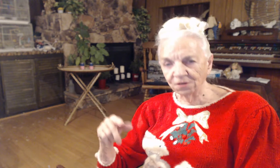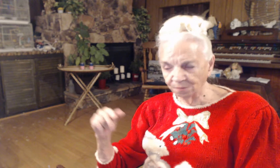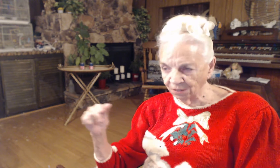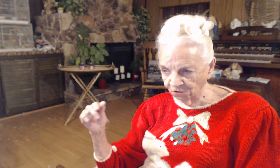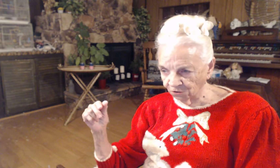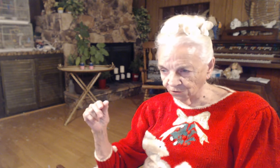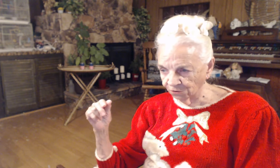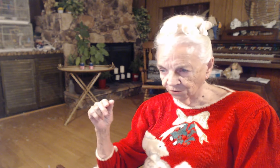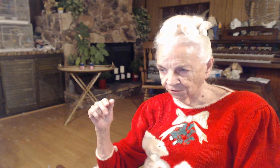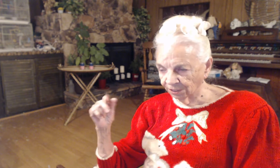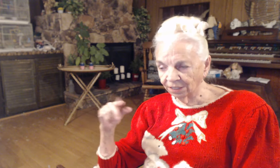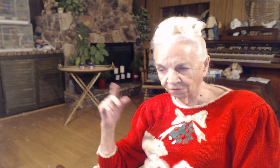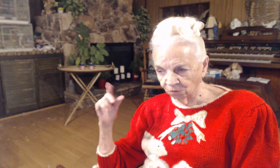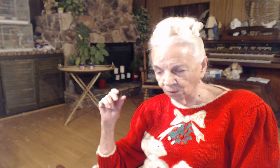ministers in different ways.